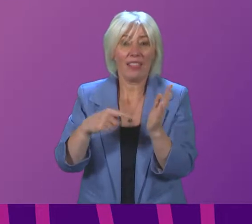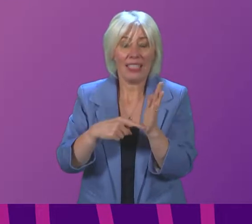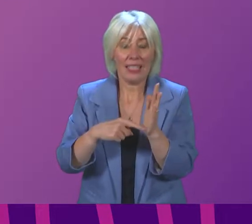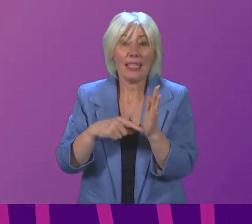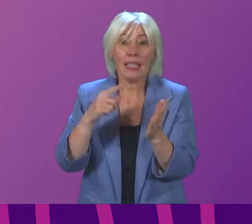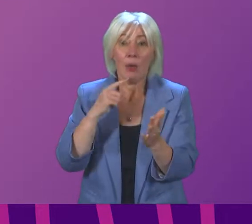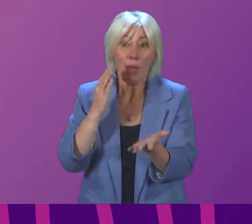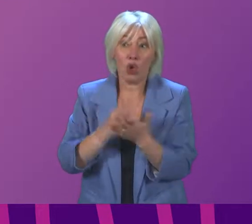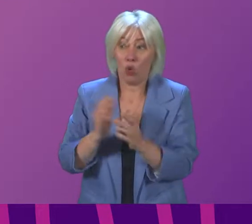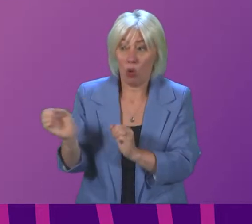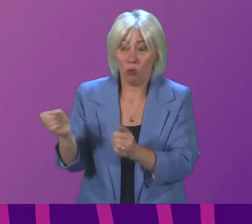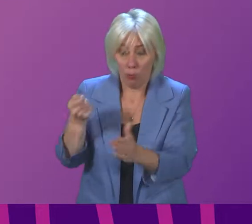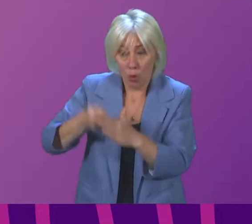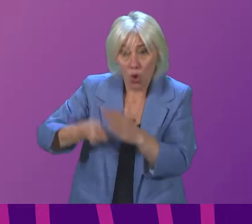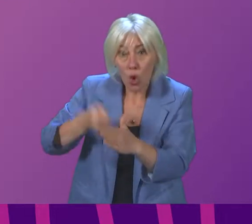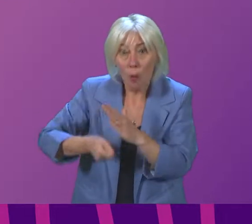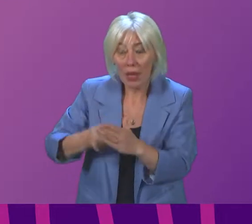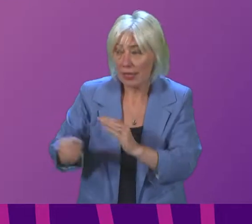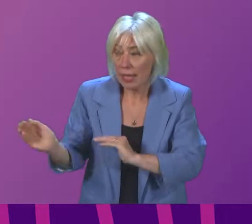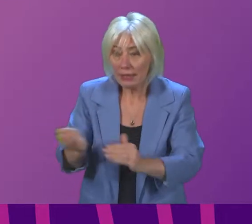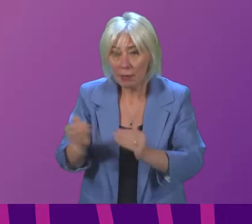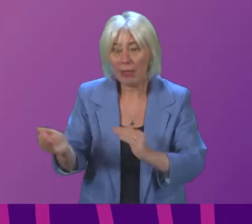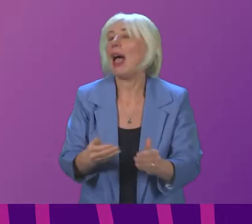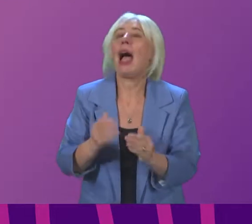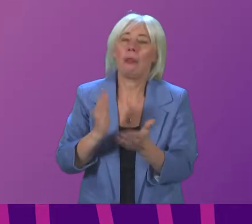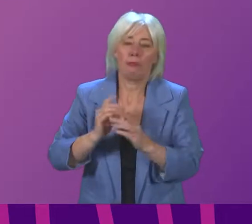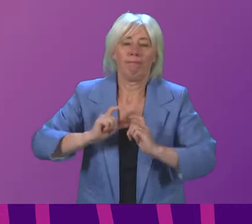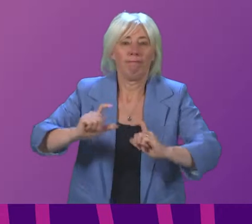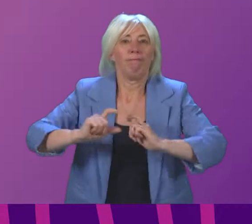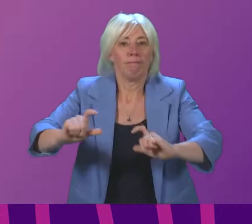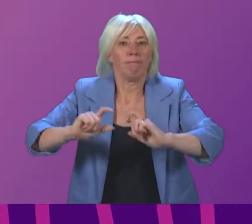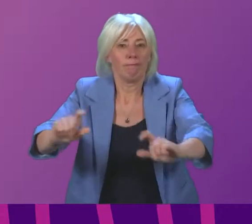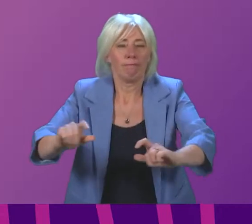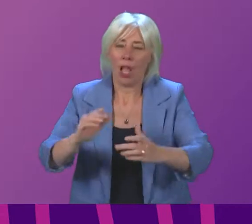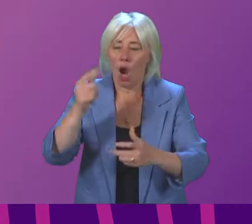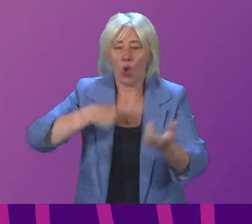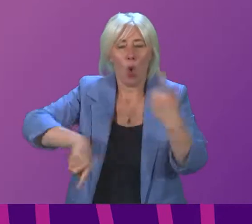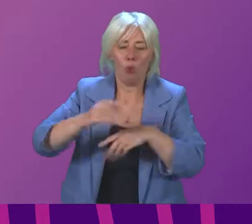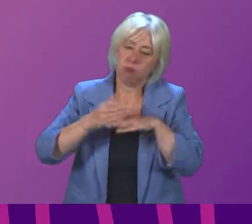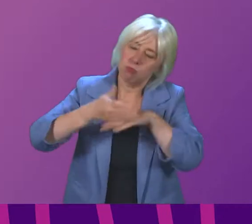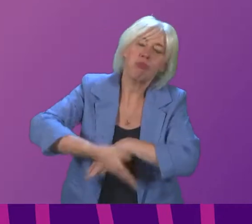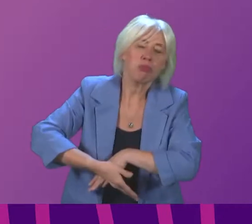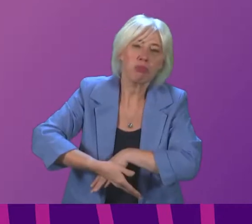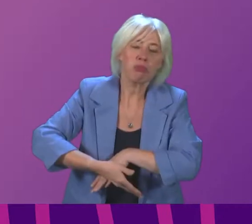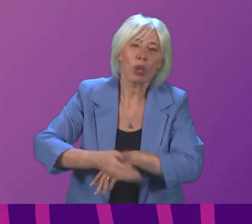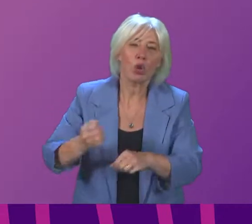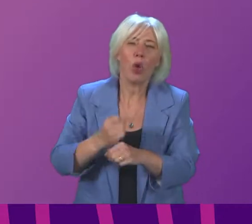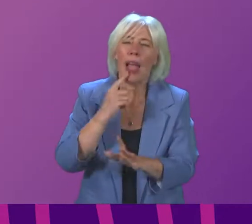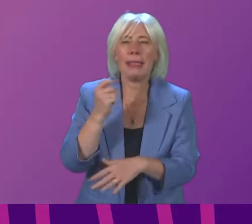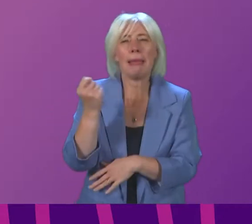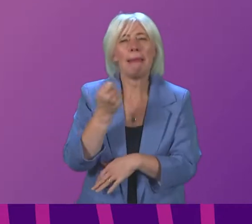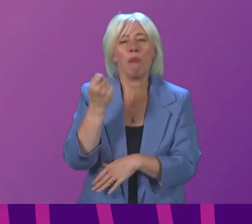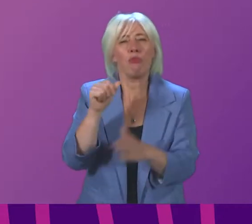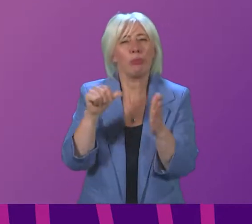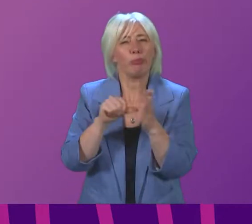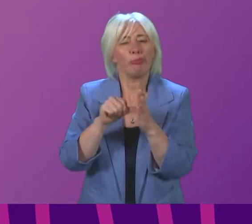supply stays healthy and I know the team within the UK Government responsible for this is working extremely hard to do that there was a temporary issue with the